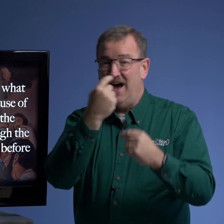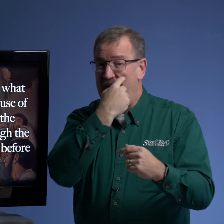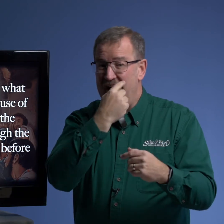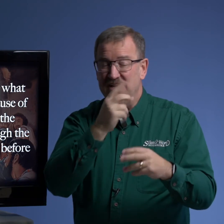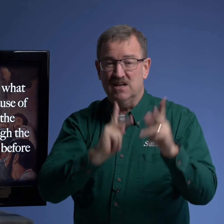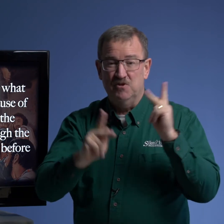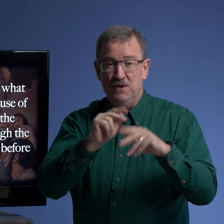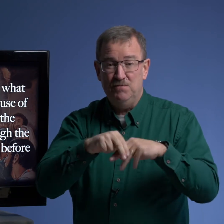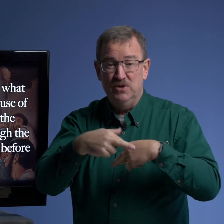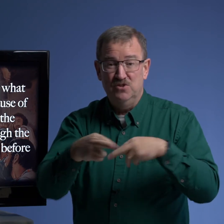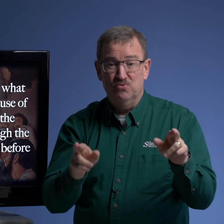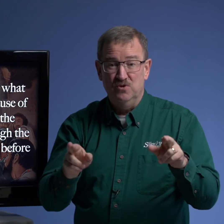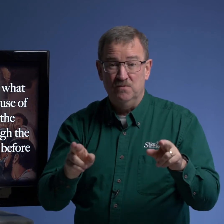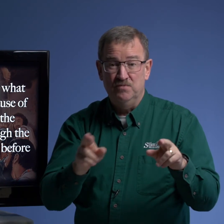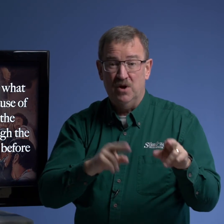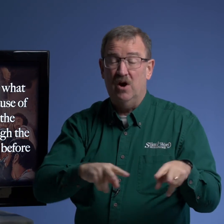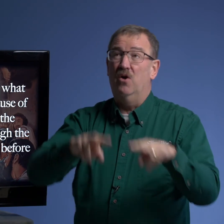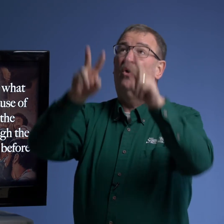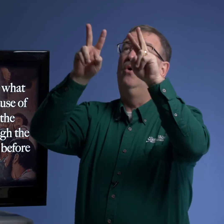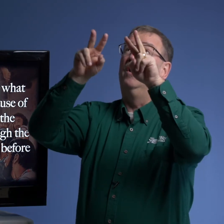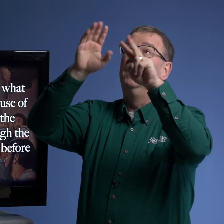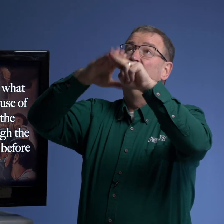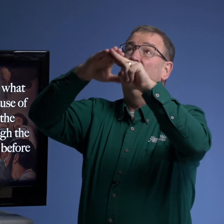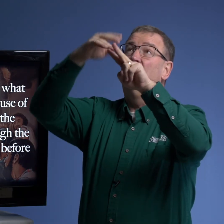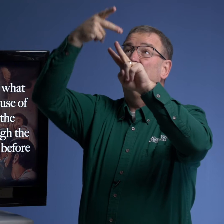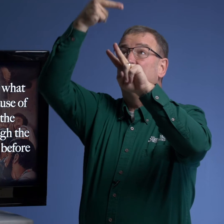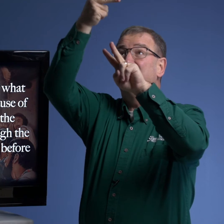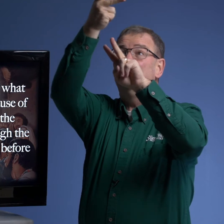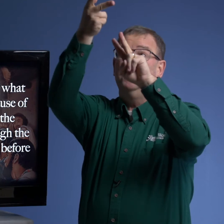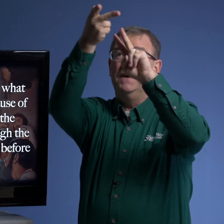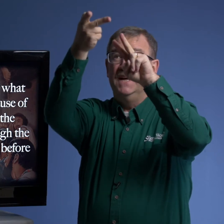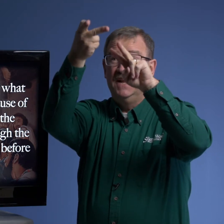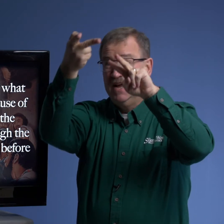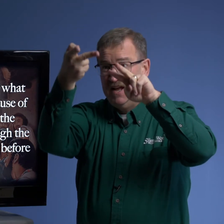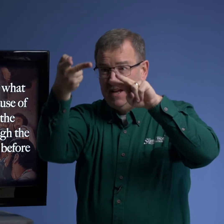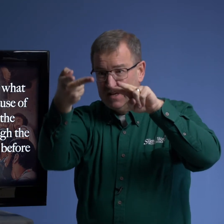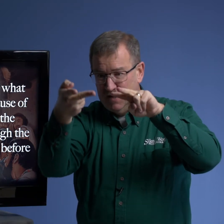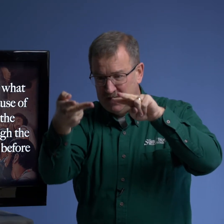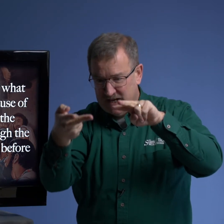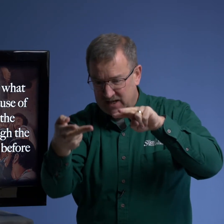eyes of the people in the room are on on the man on the bed coming down